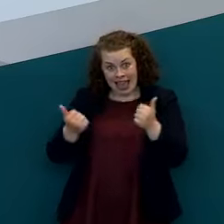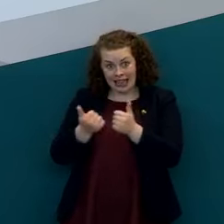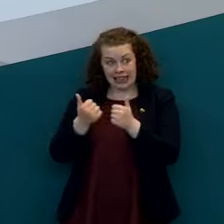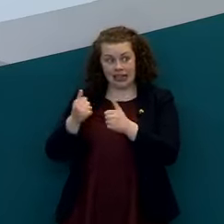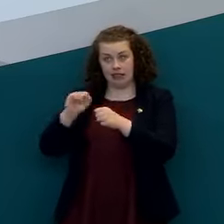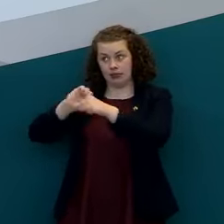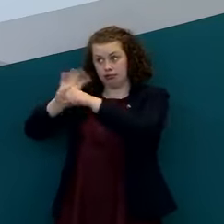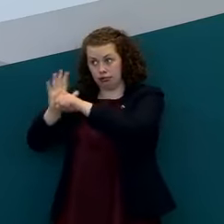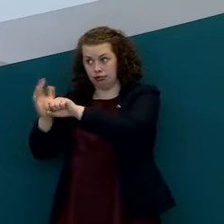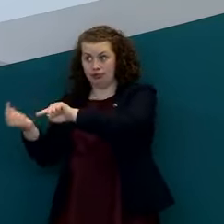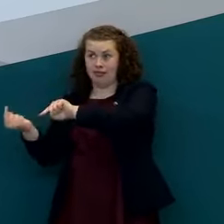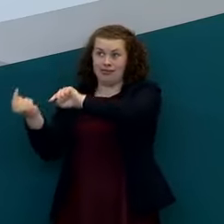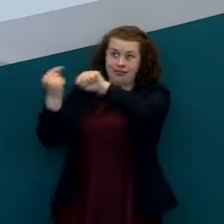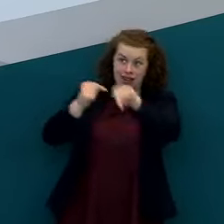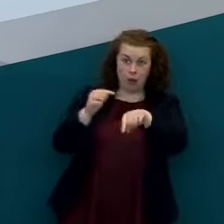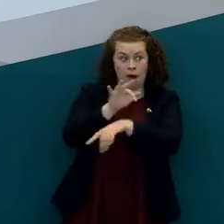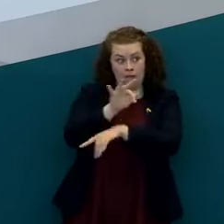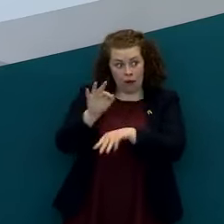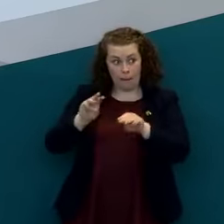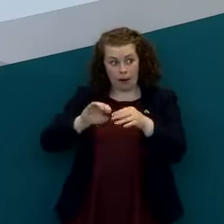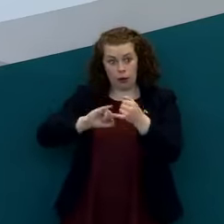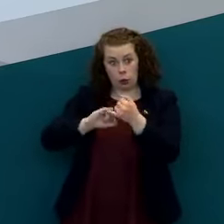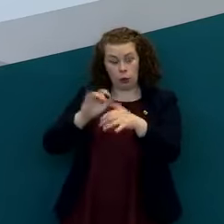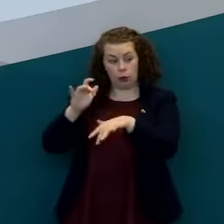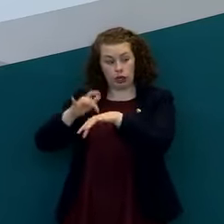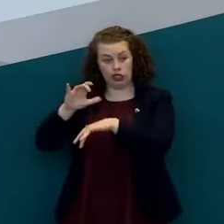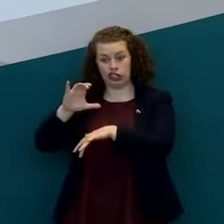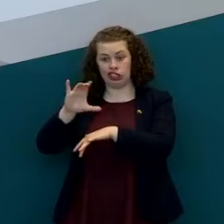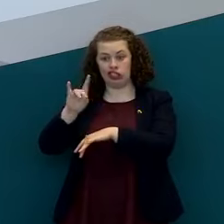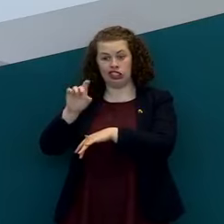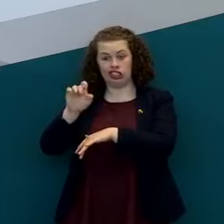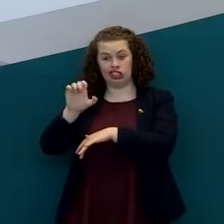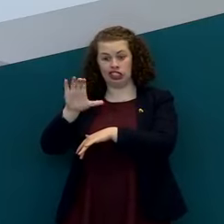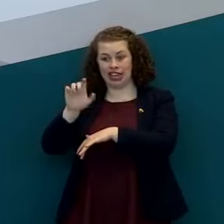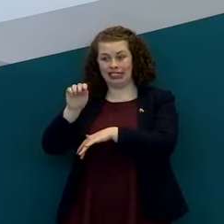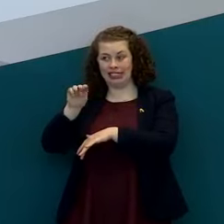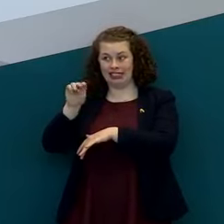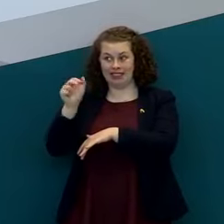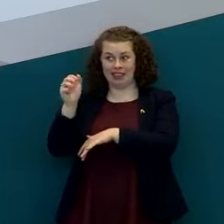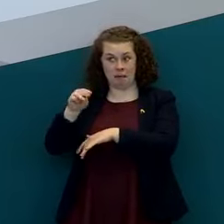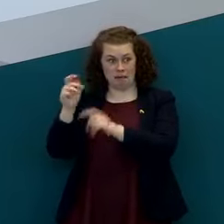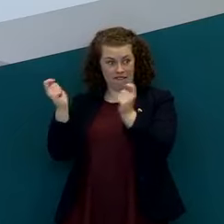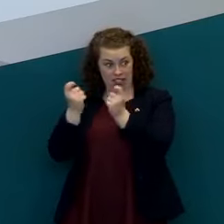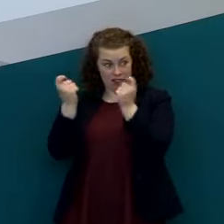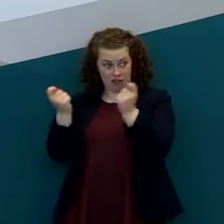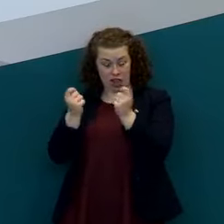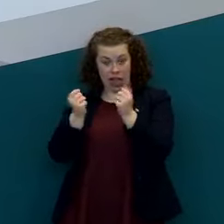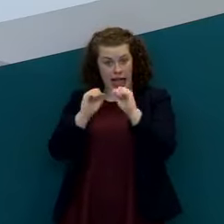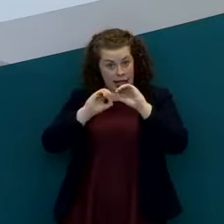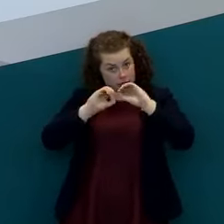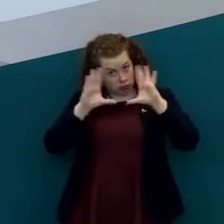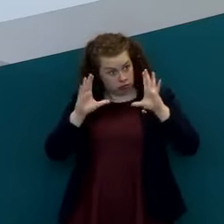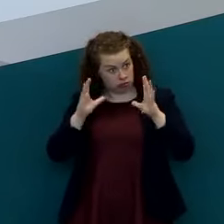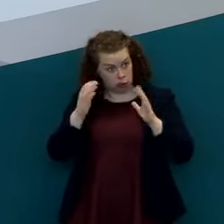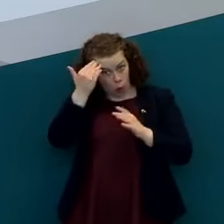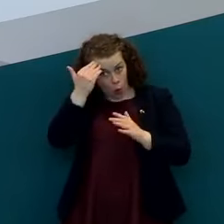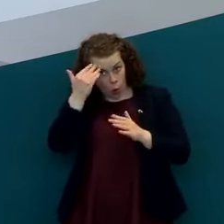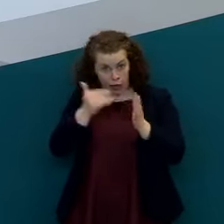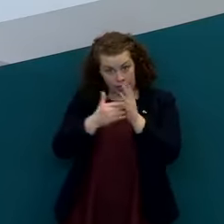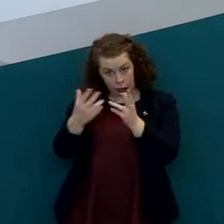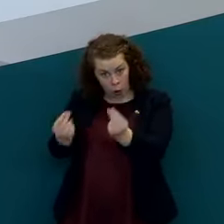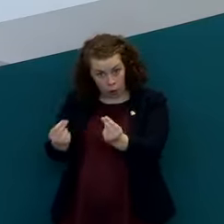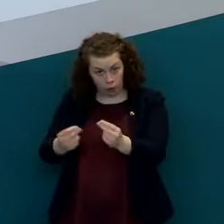cases imported from people who travel to the chelten festival have we any kind of clarity on that uh with hindsight now so